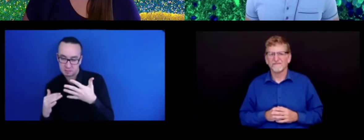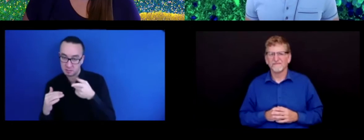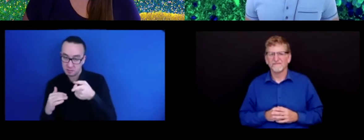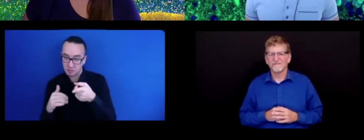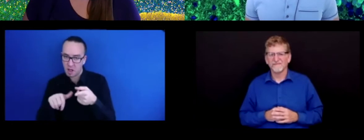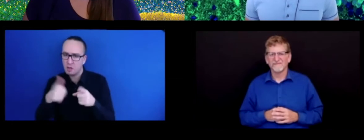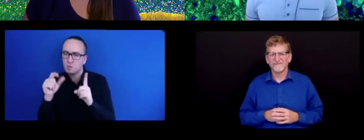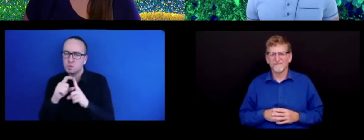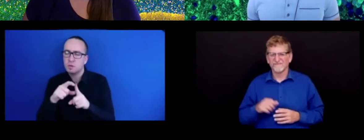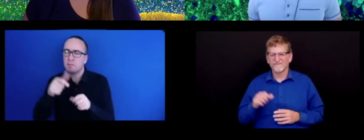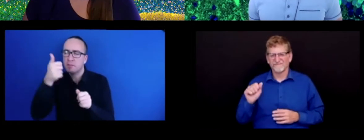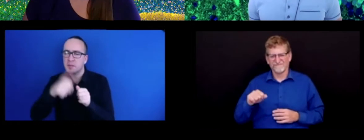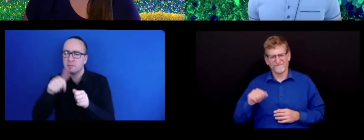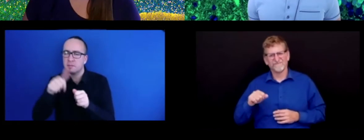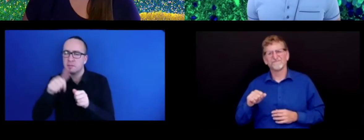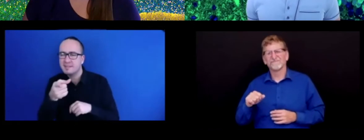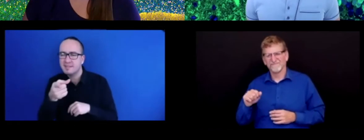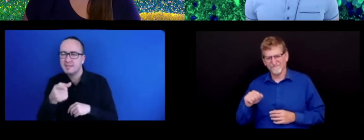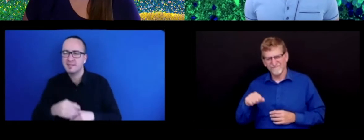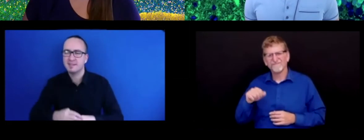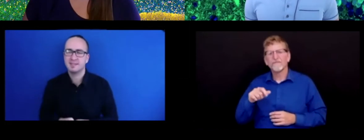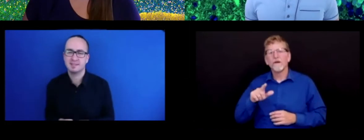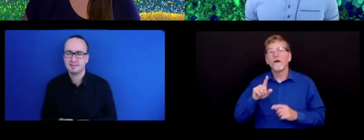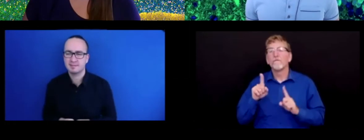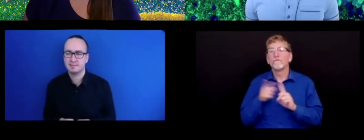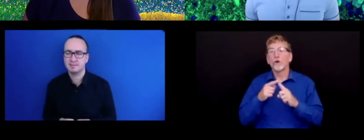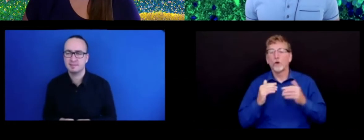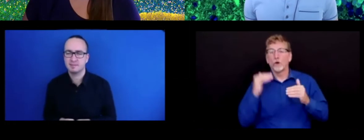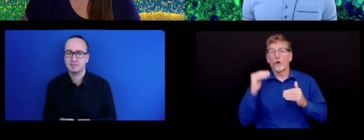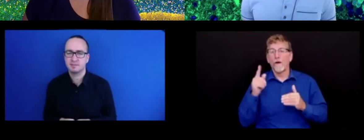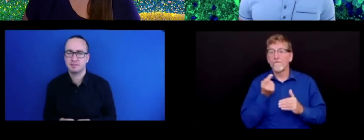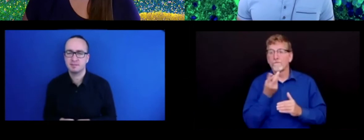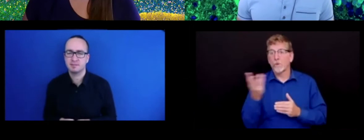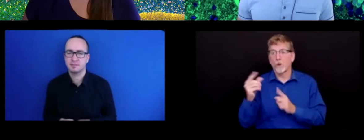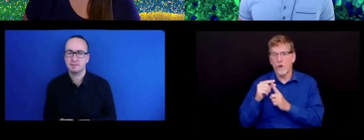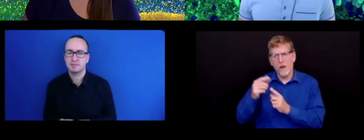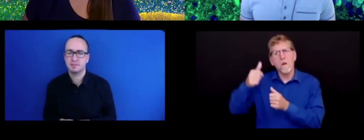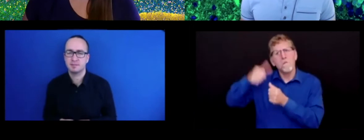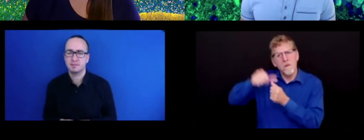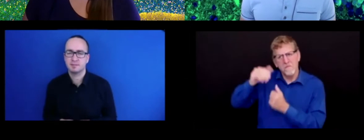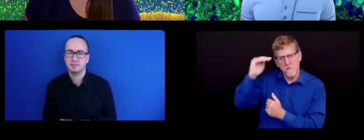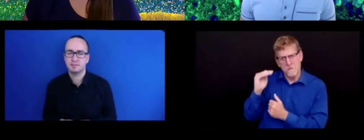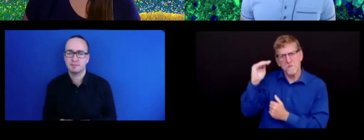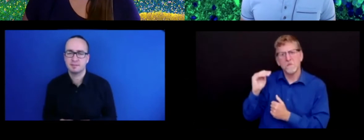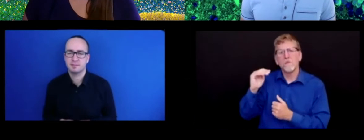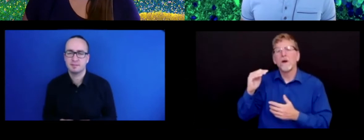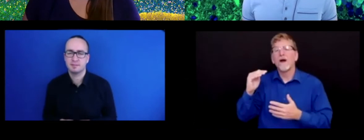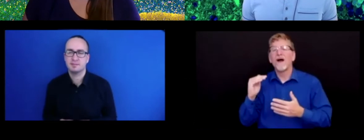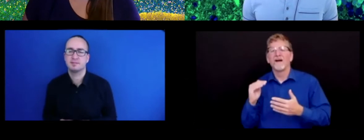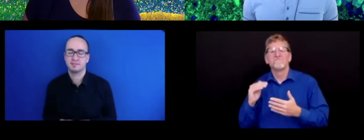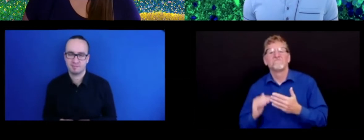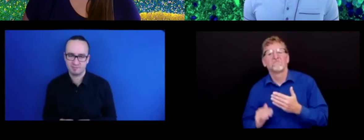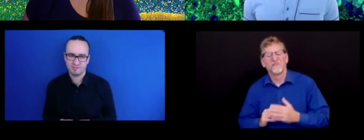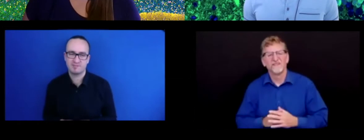remember or didn't, Ryan? Yeah, it felt like it was easier to remember some of those first few words that you mentioned from that list.